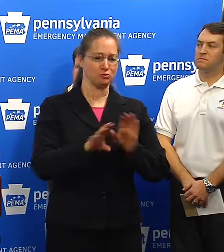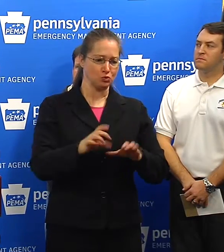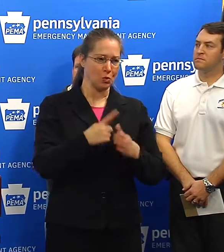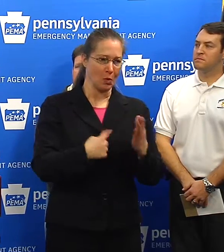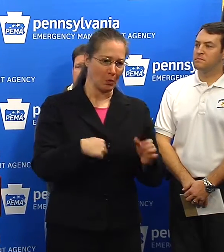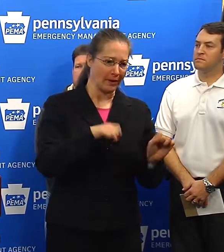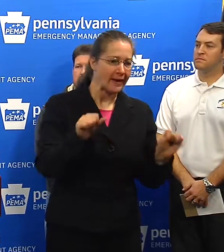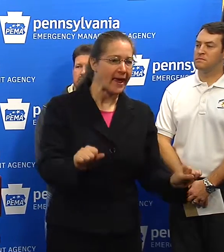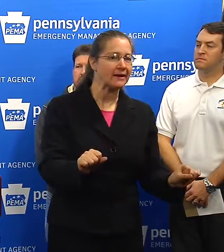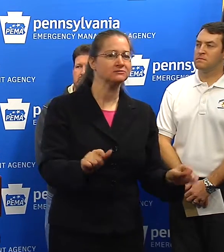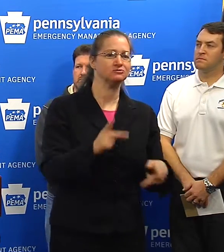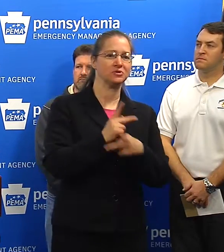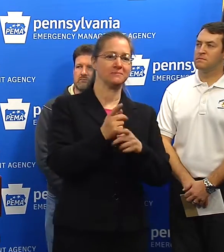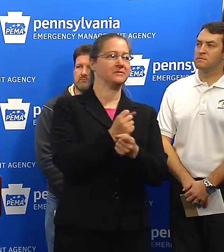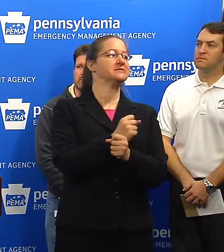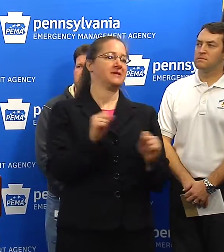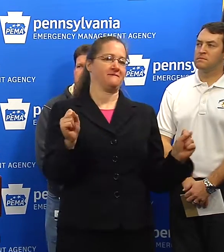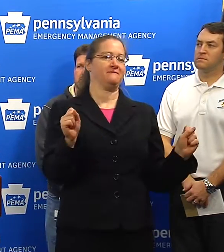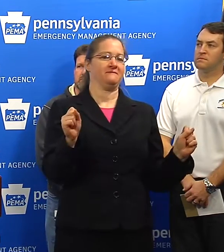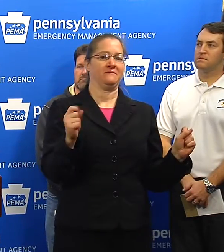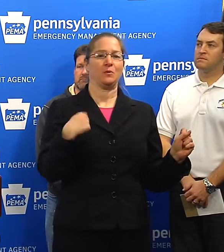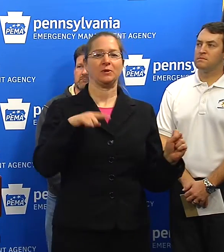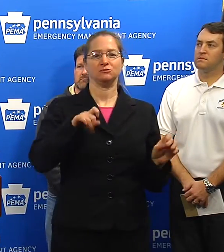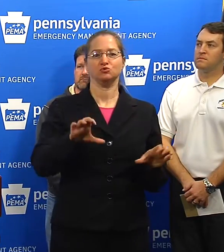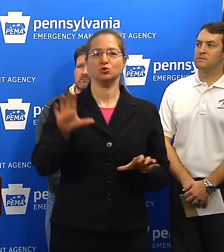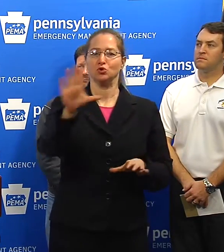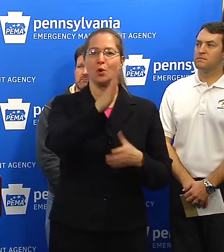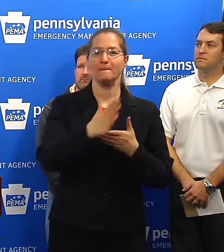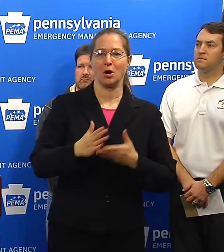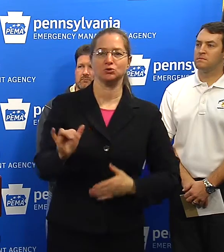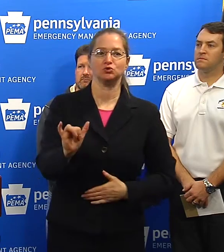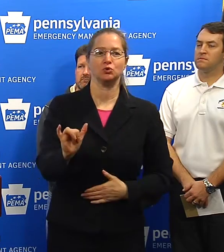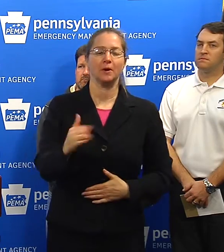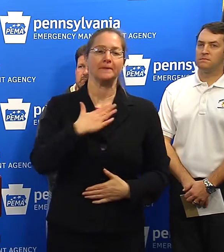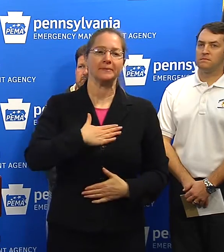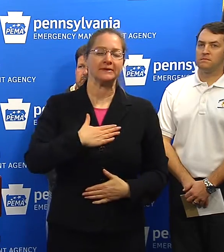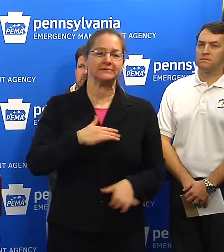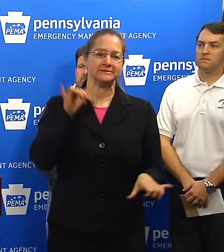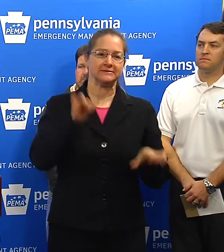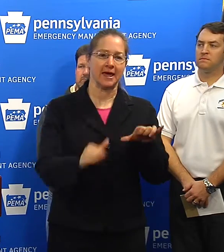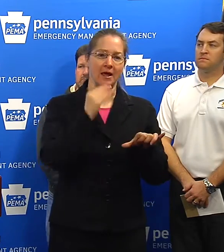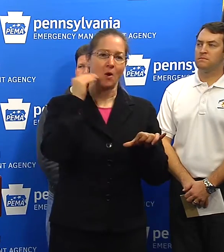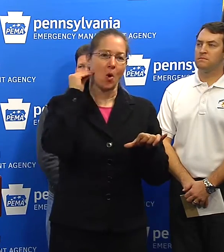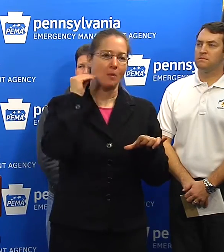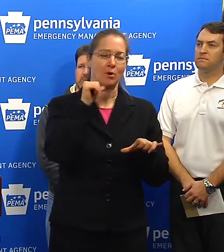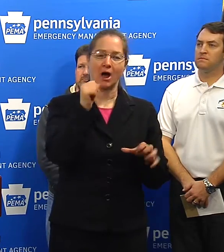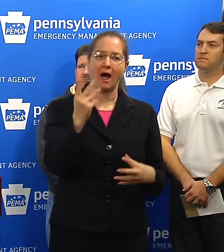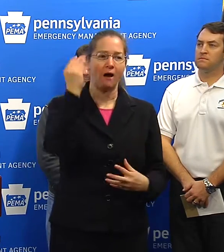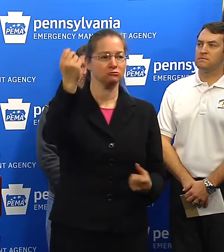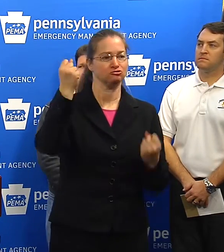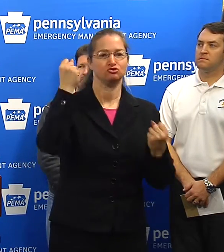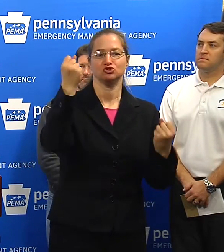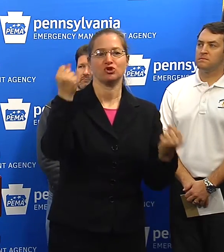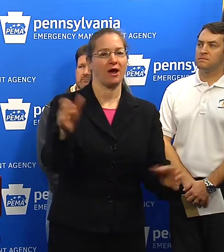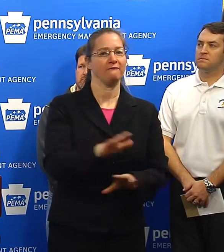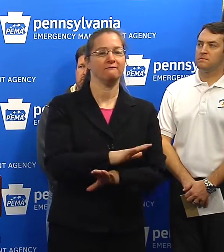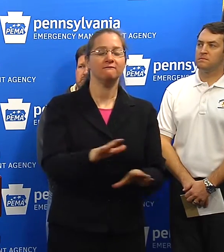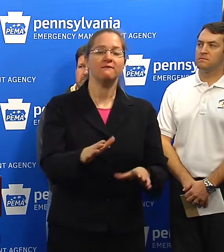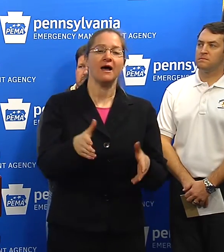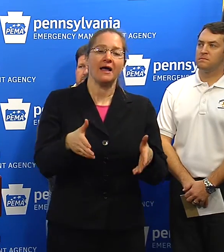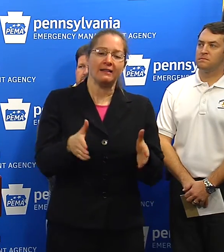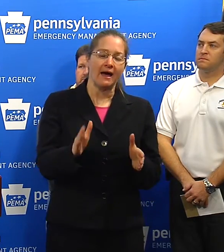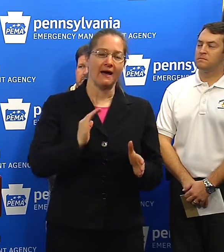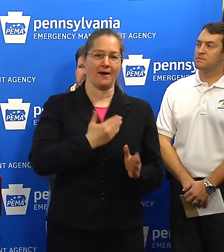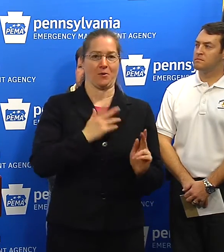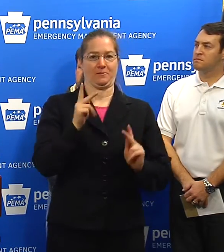we can to keep you safe. We need you to do your part, stay off the highways, stay home, and let our folks